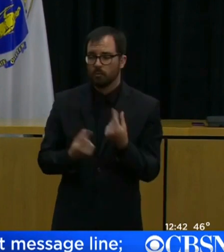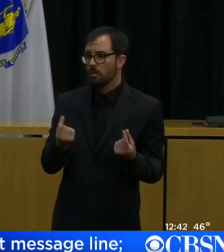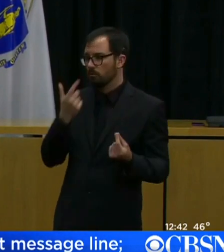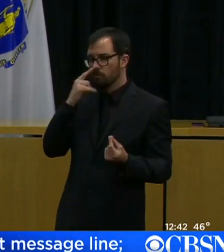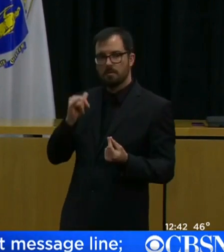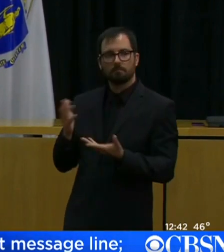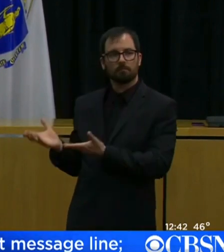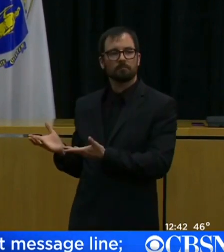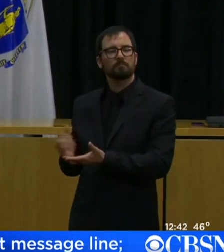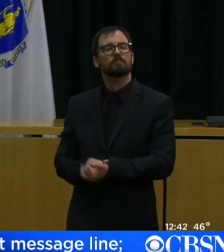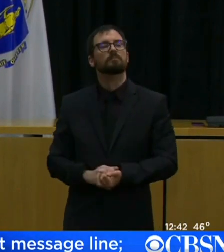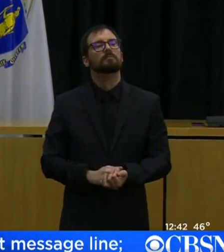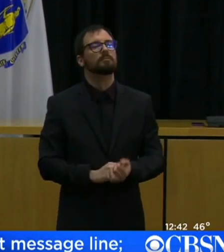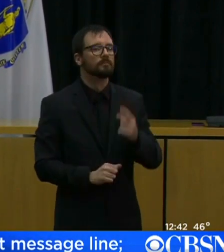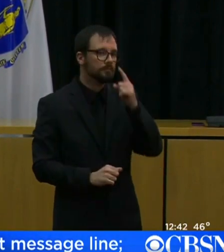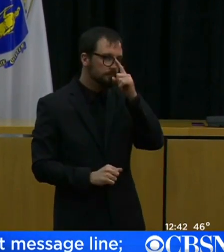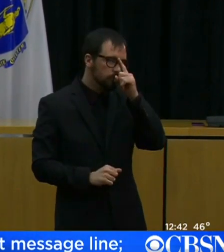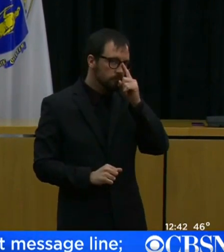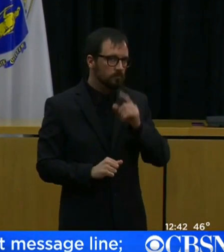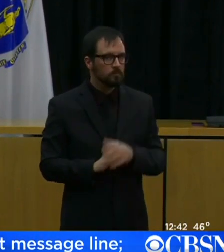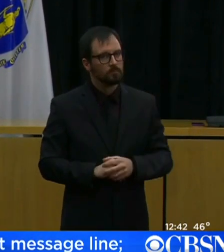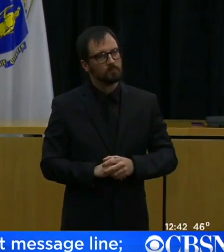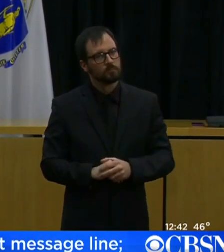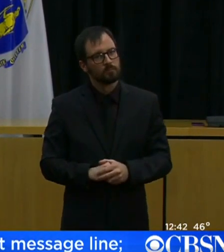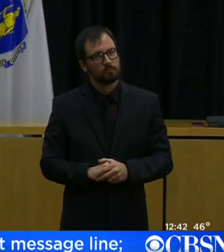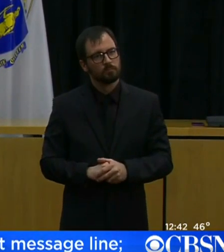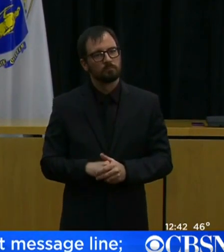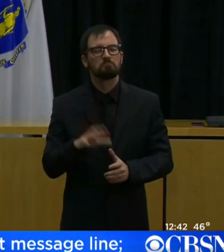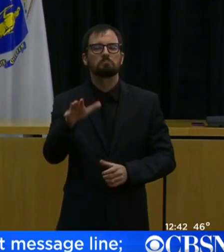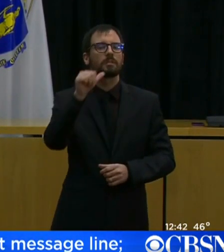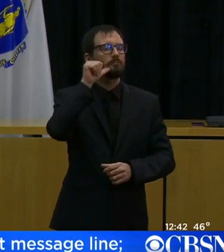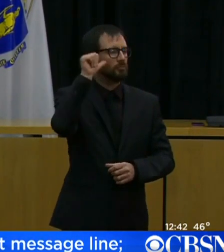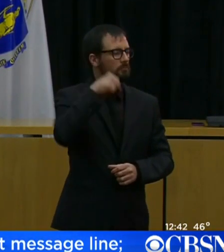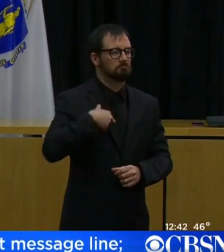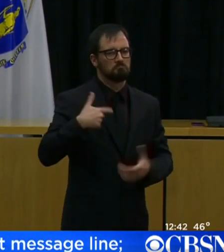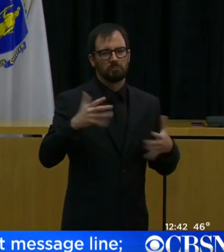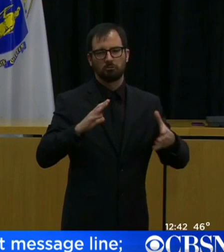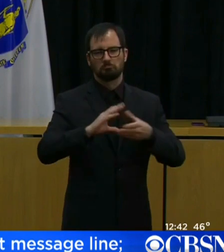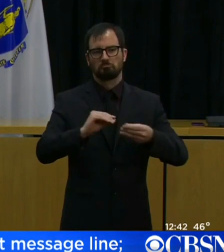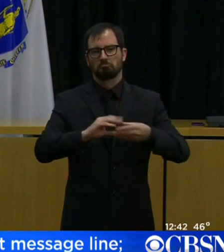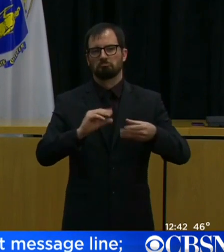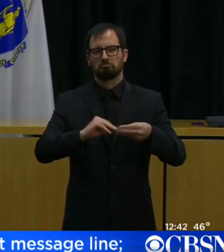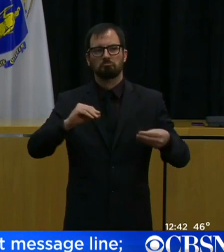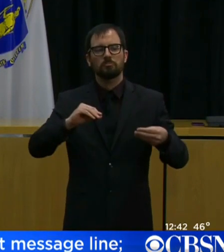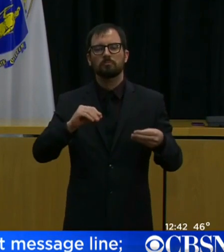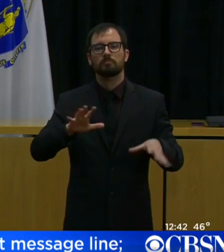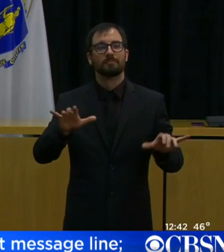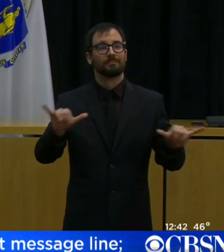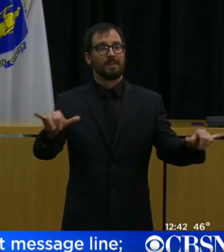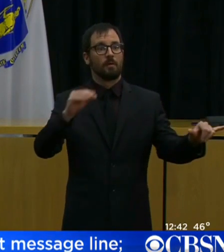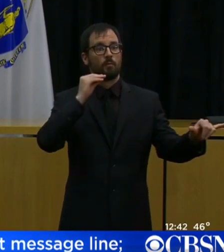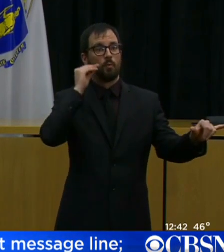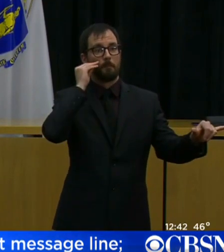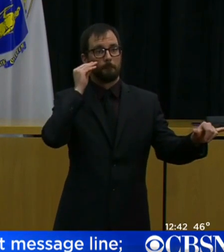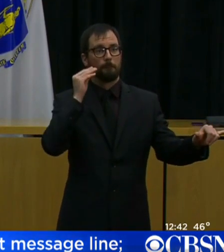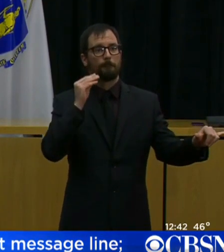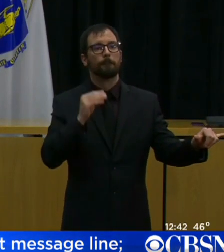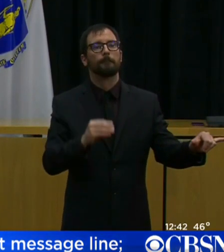an advisory. I said during the press conference yesterday that I don't believe I can or should or that we can or should